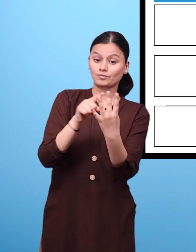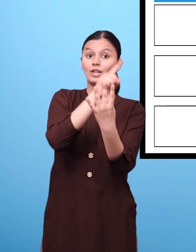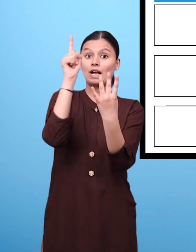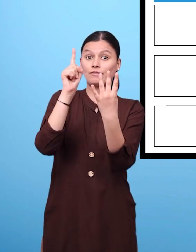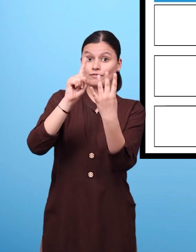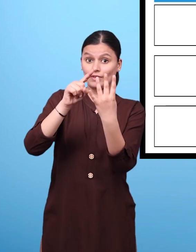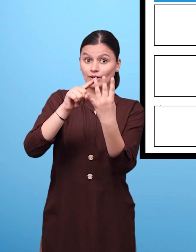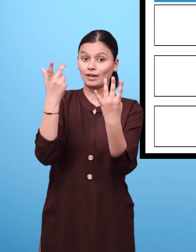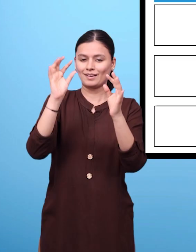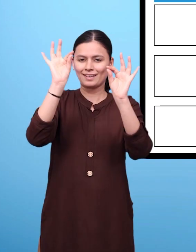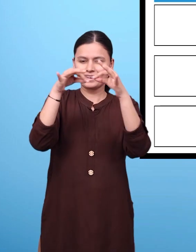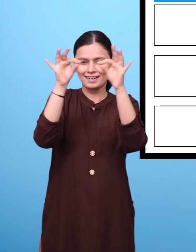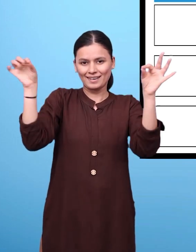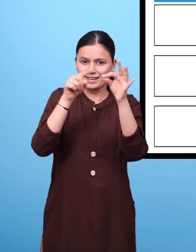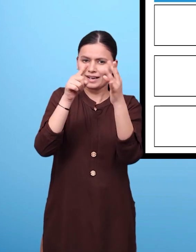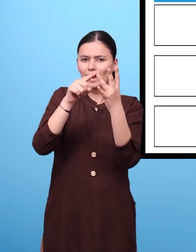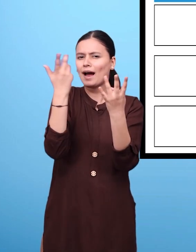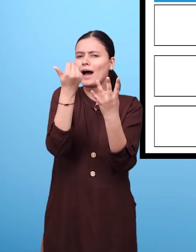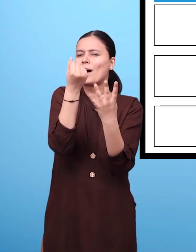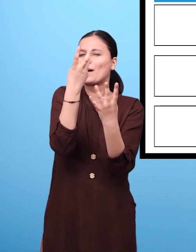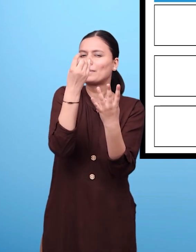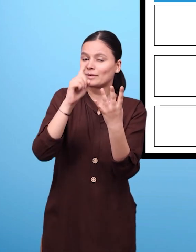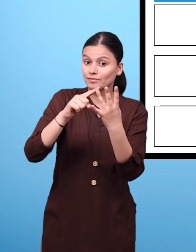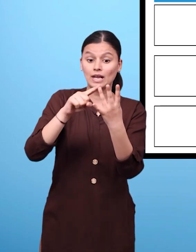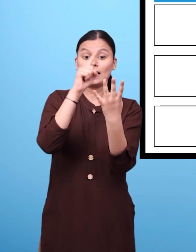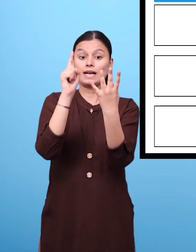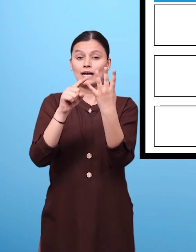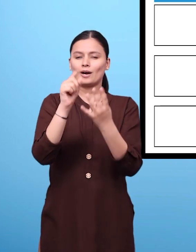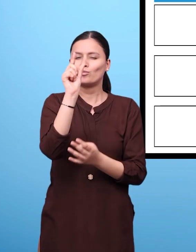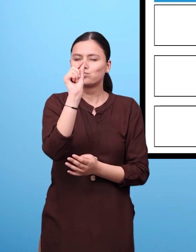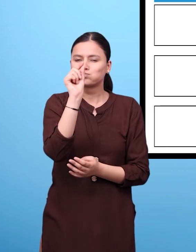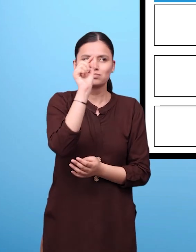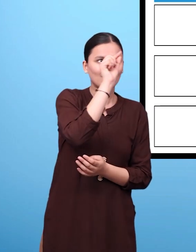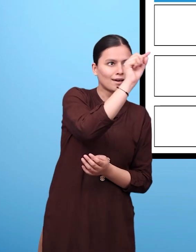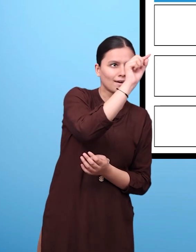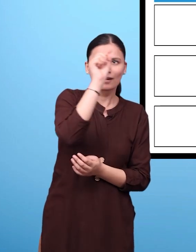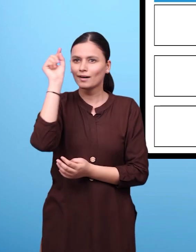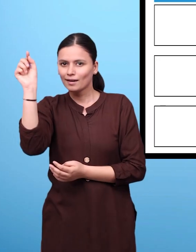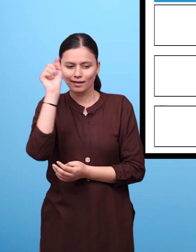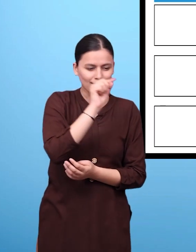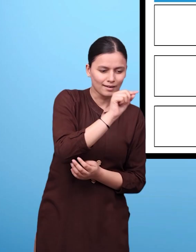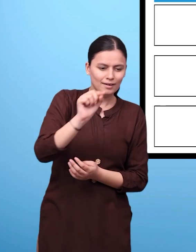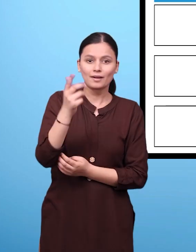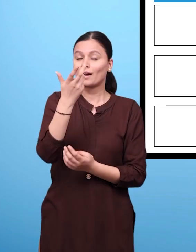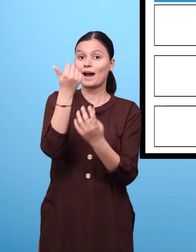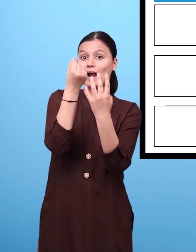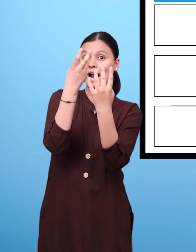the third one reads number of ribbon stripes for the edges or sides and finally the fourth one reads